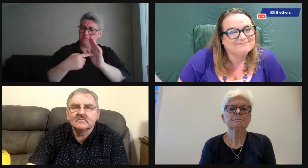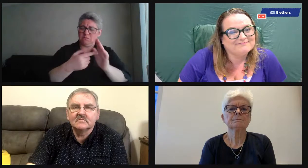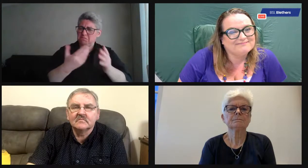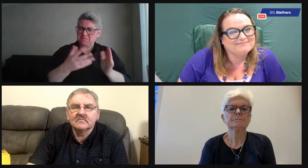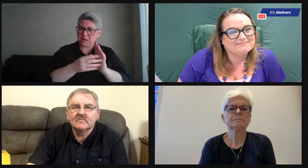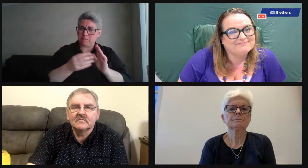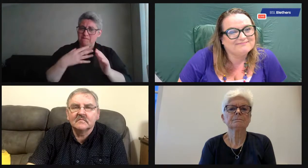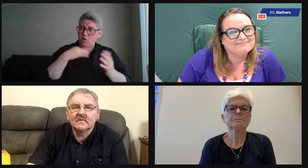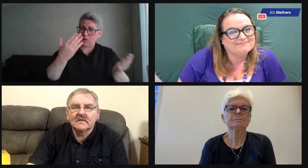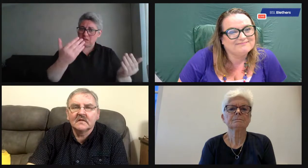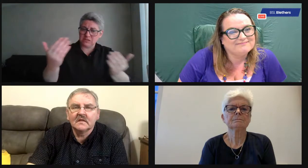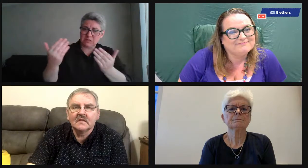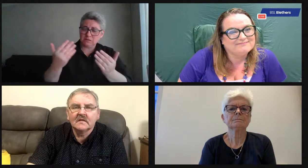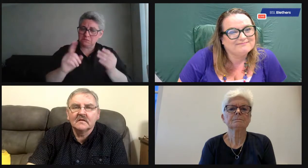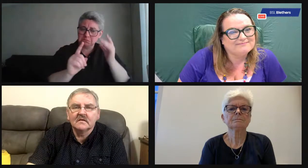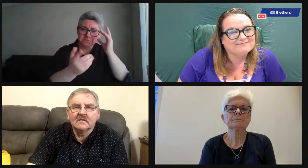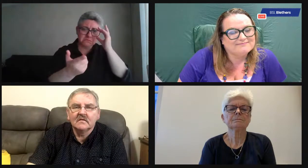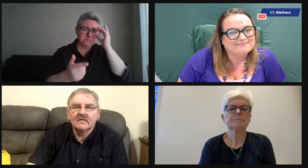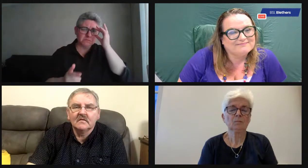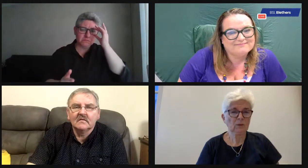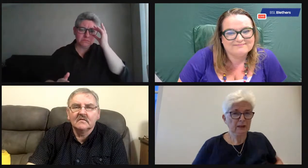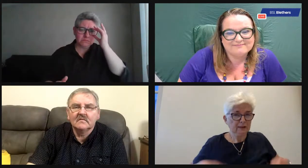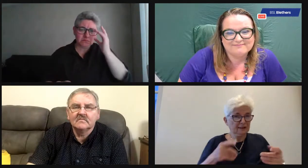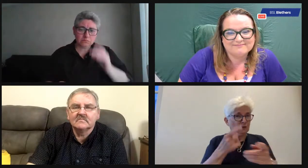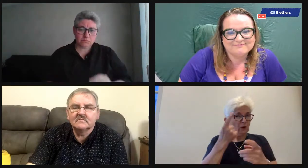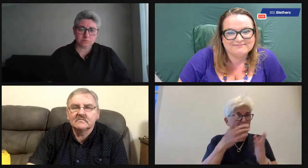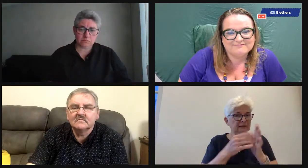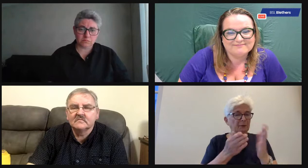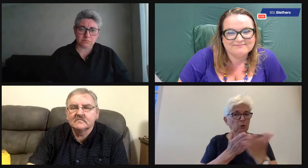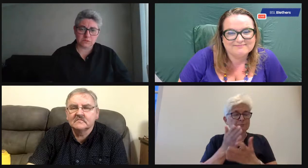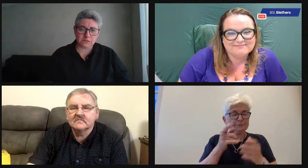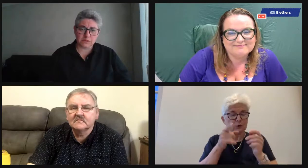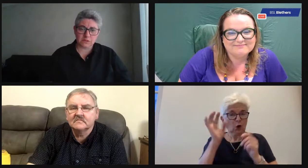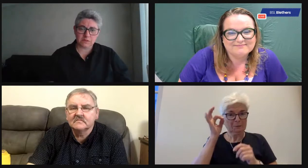Lillian with Deaf History Scotland. Do you ever reach out and recruit volunteers?